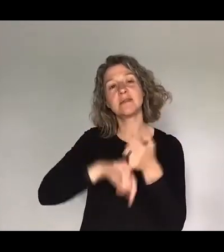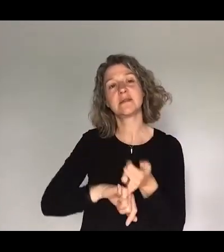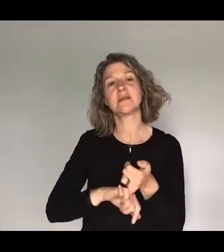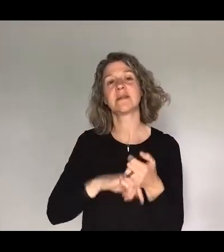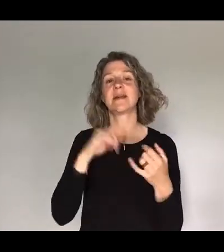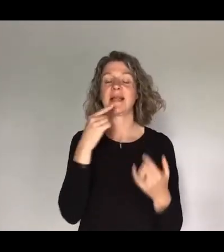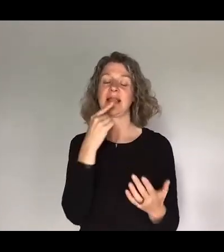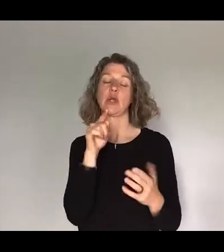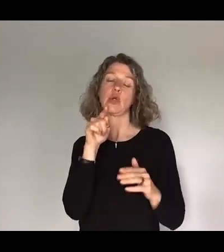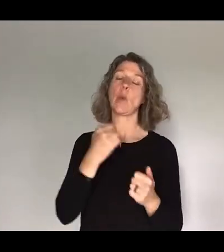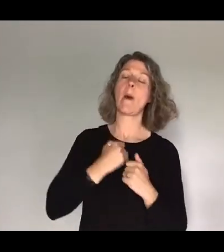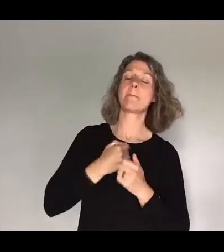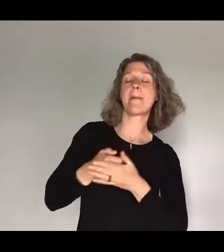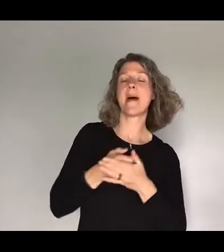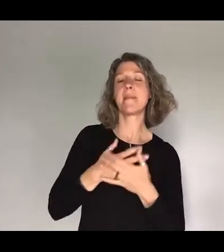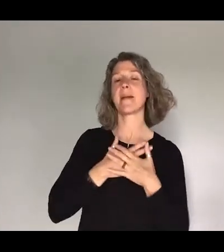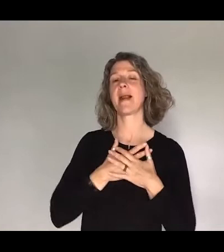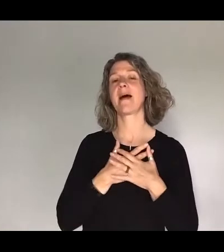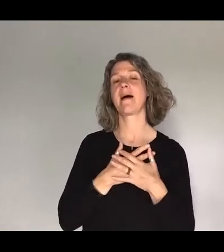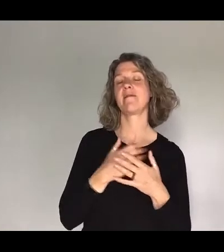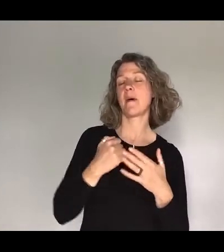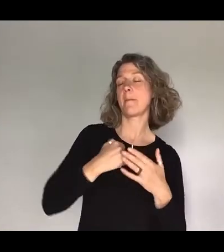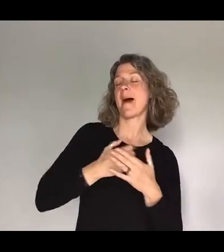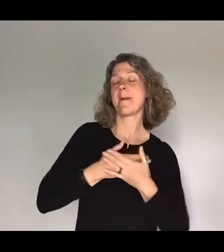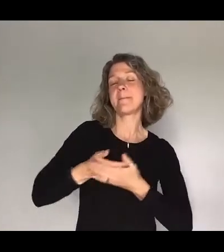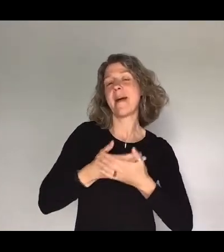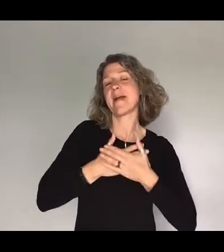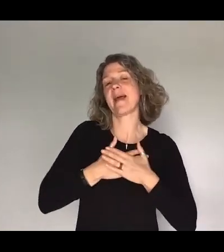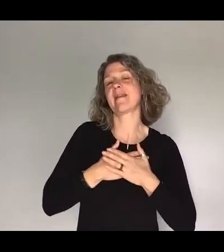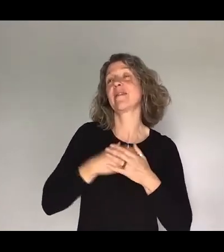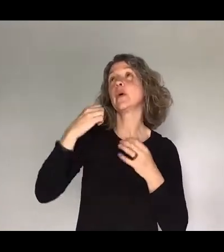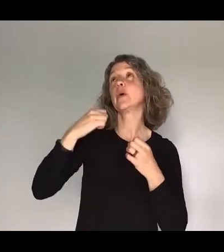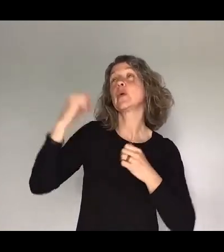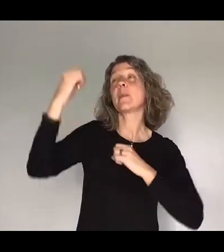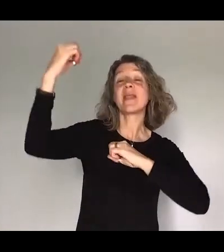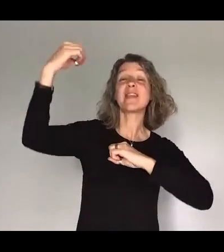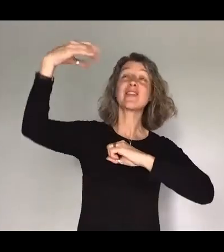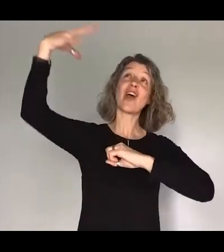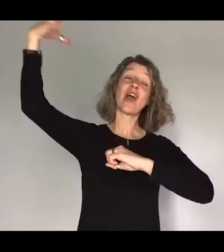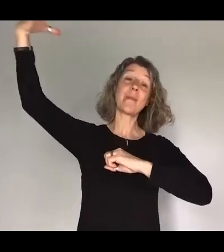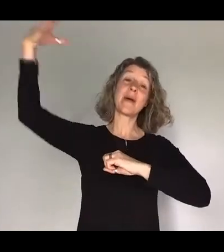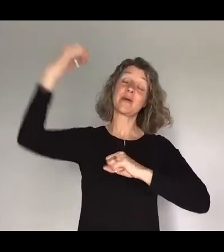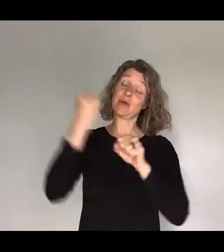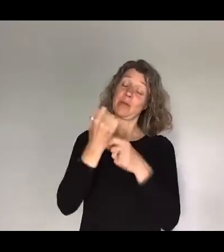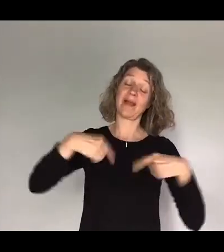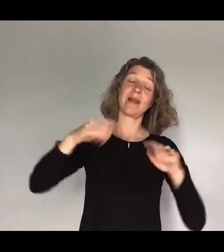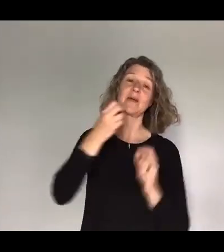my baby love you make the sun come out oh Vin you make us beautiful and I went red